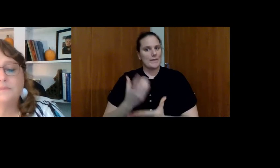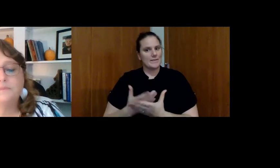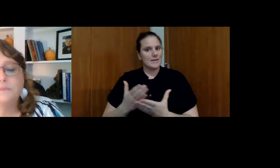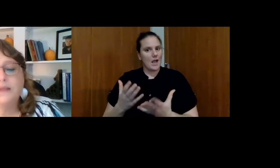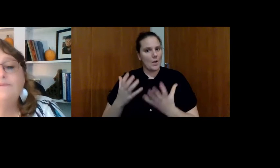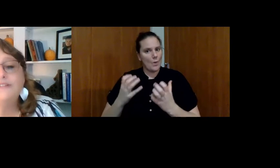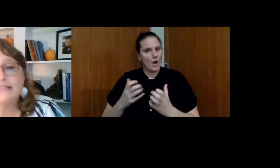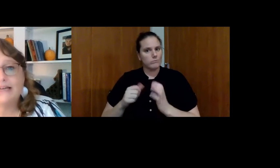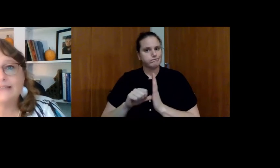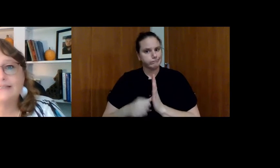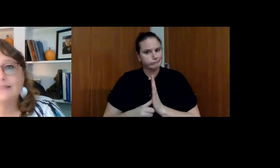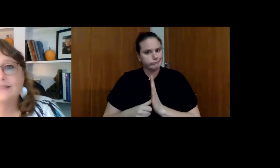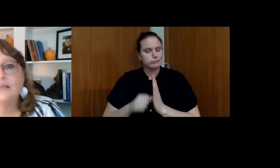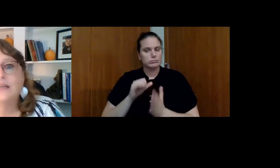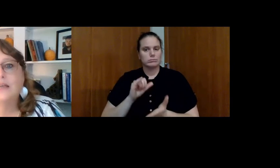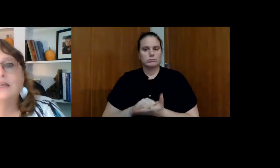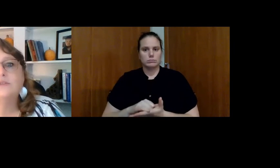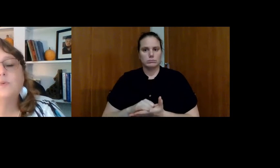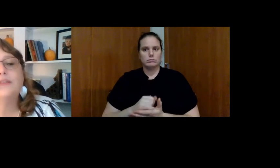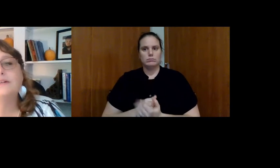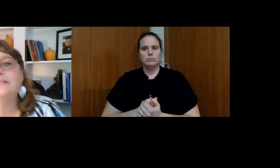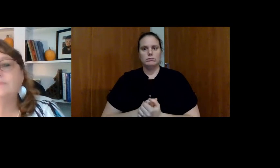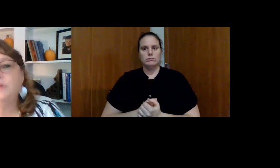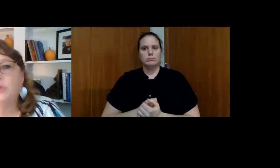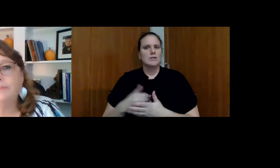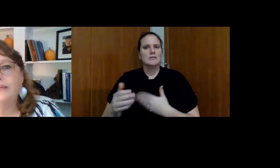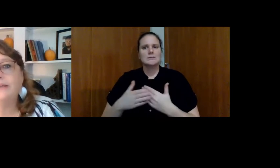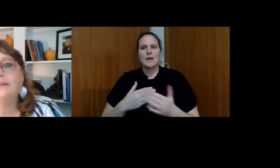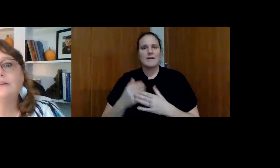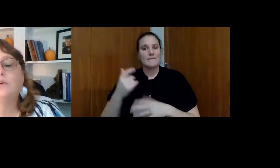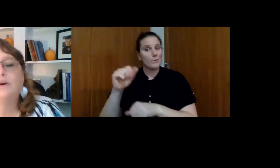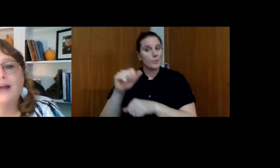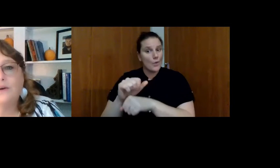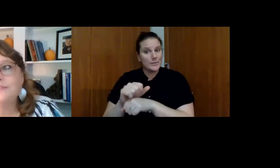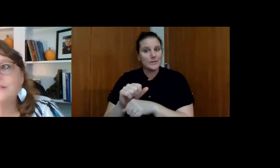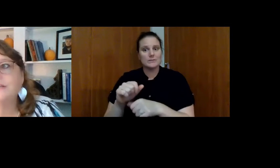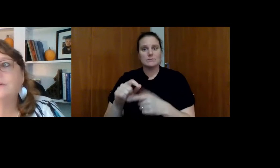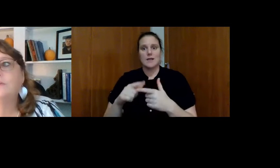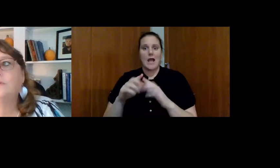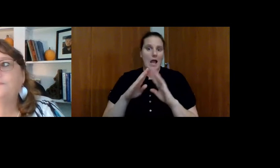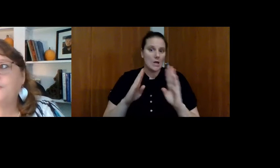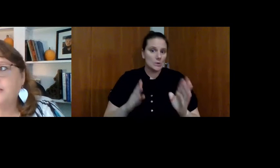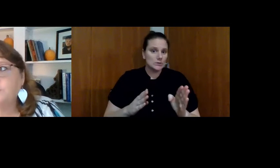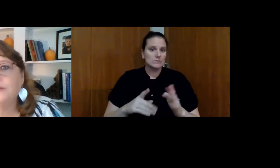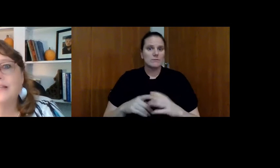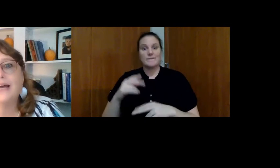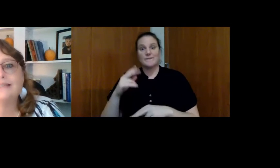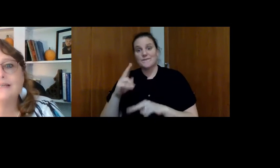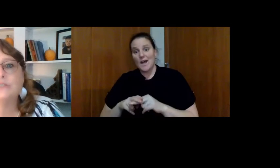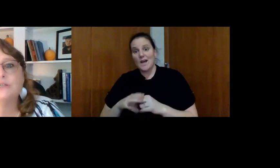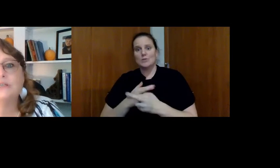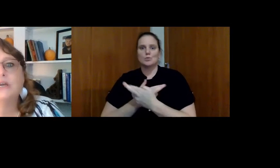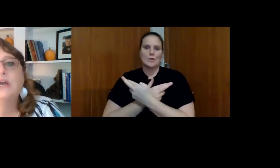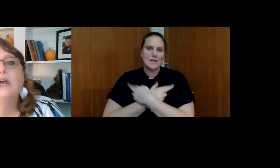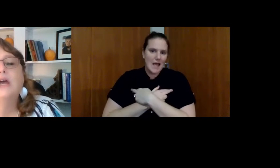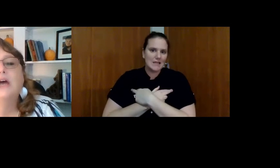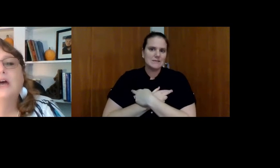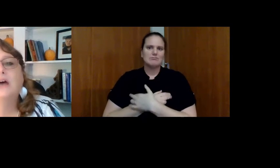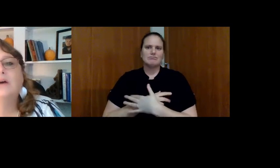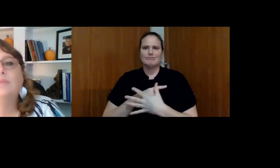emphasize, is whether it's employment, or housing, or fun and relaxation.